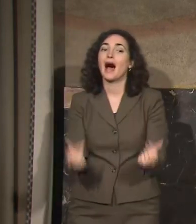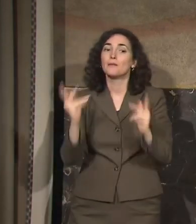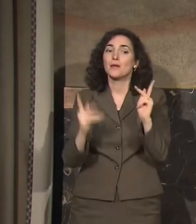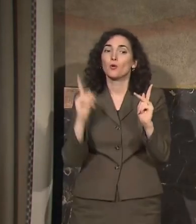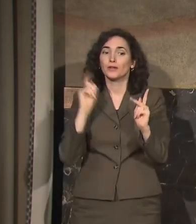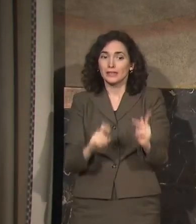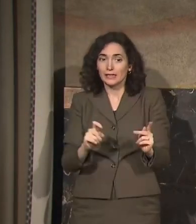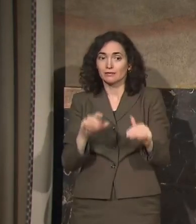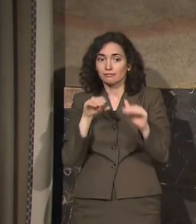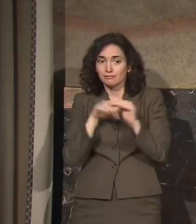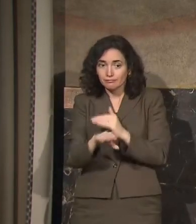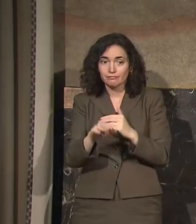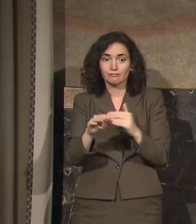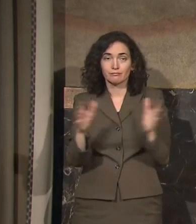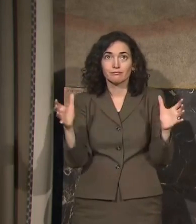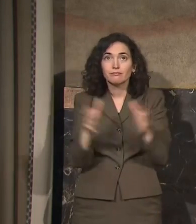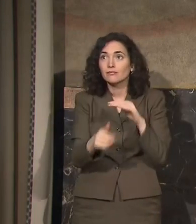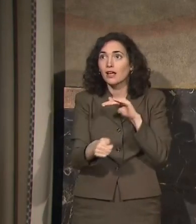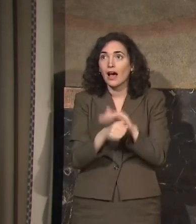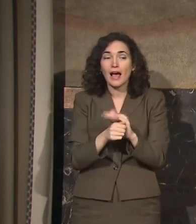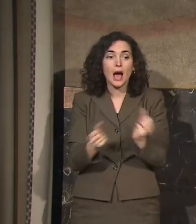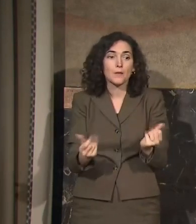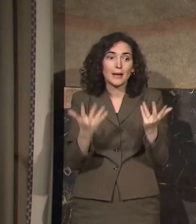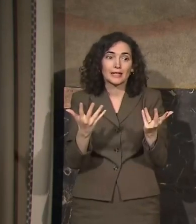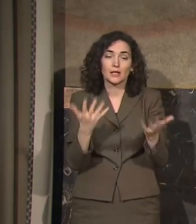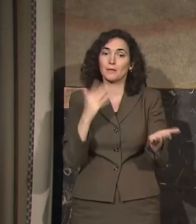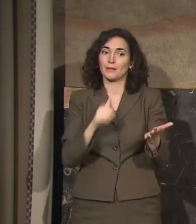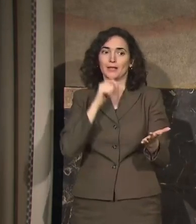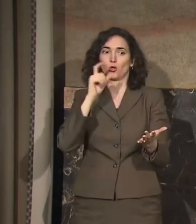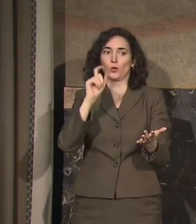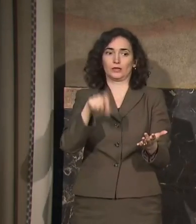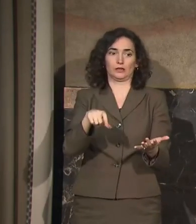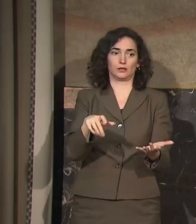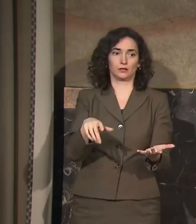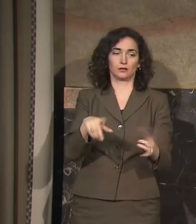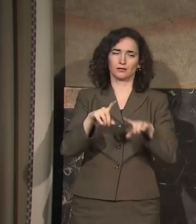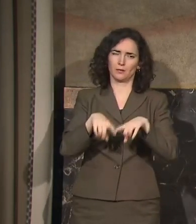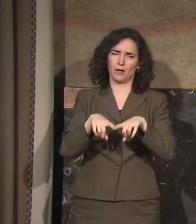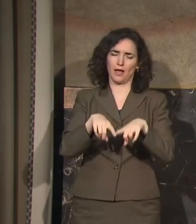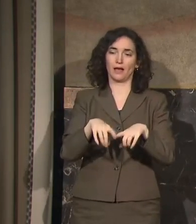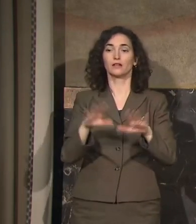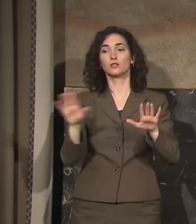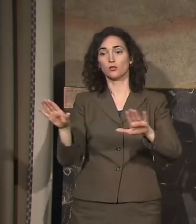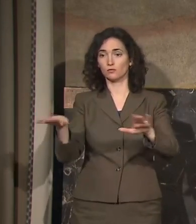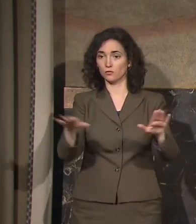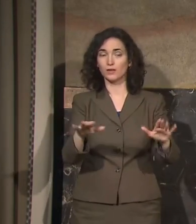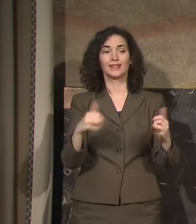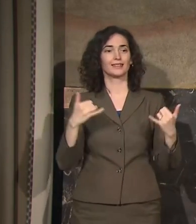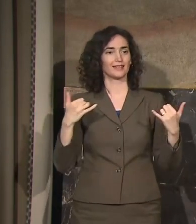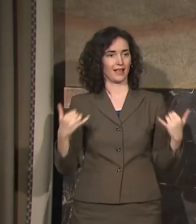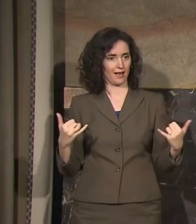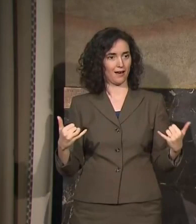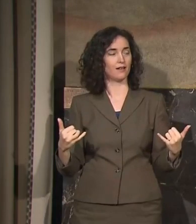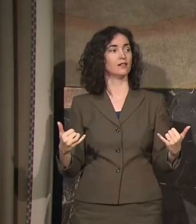hurricane, that may or may not be necessary. And so I can tell you that we are actively